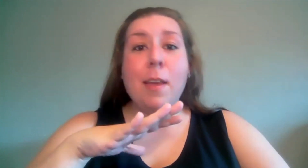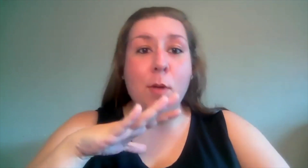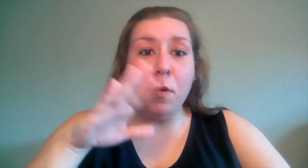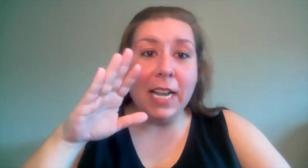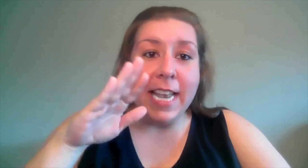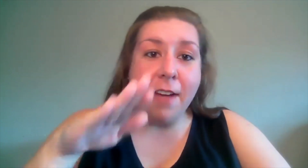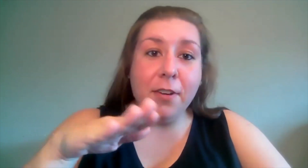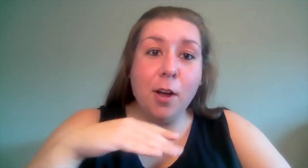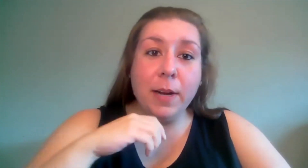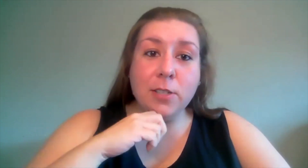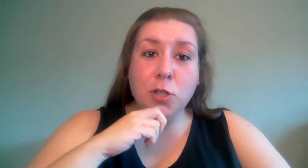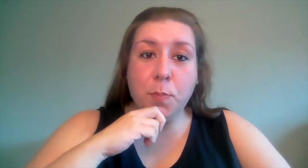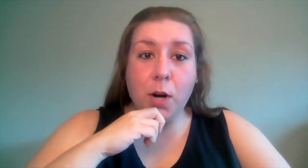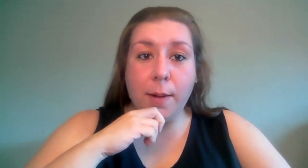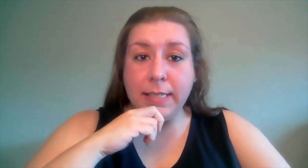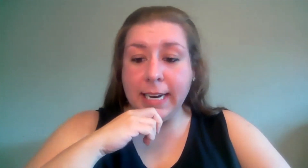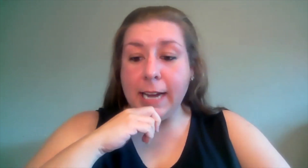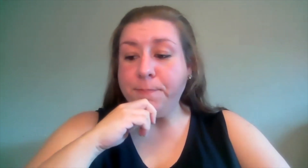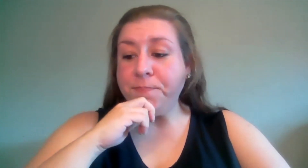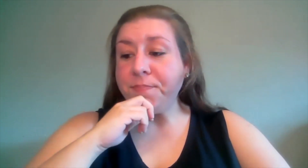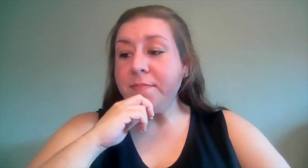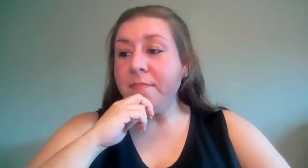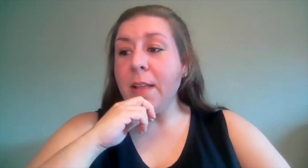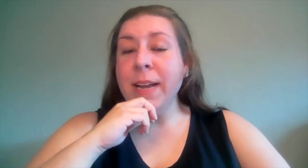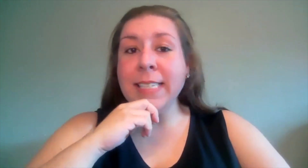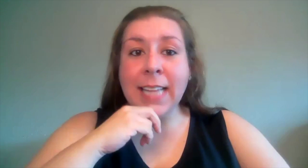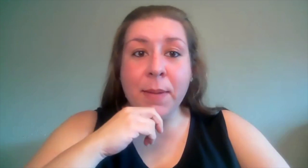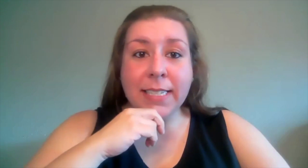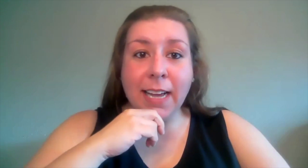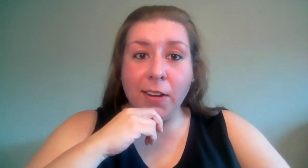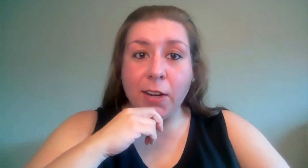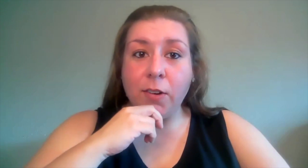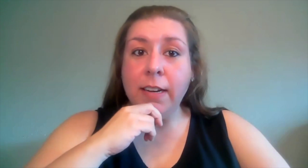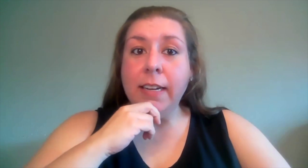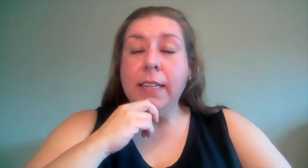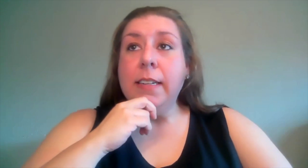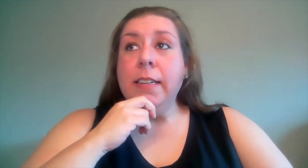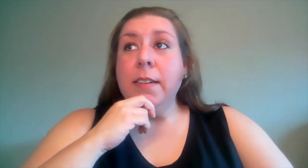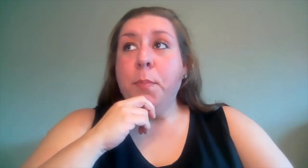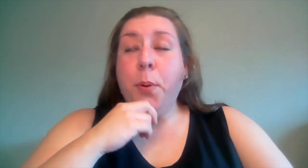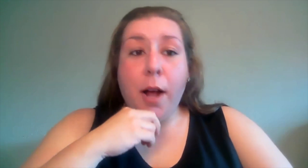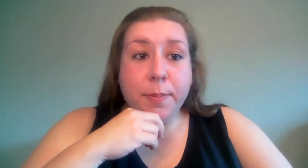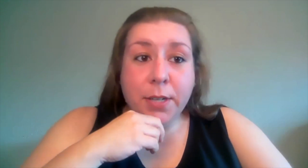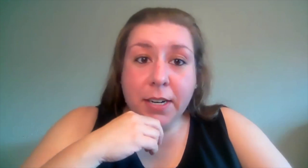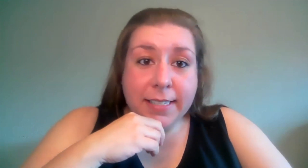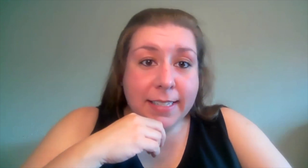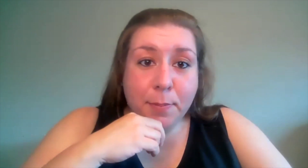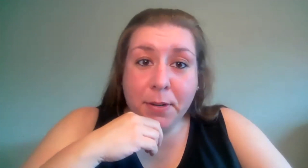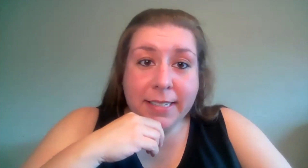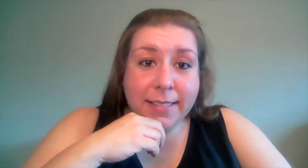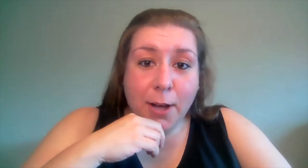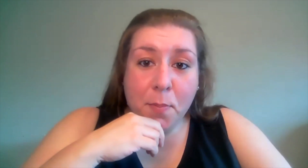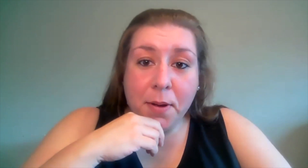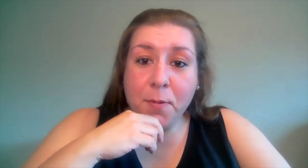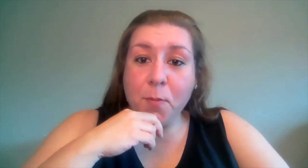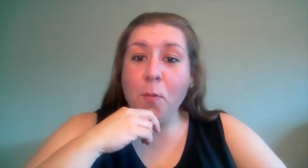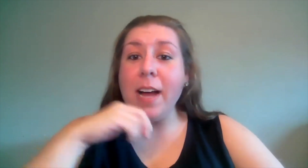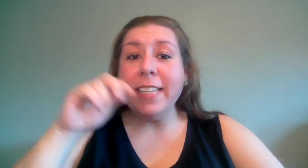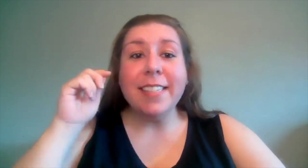that we were never going to do props again because let me tell you props are a slippery slope once